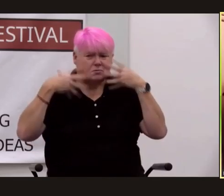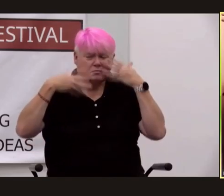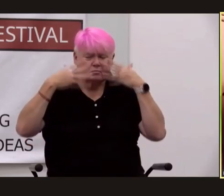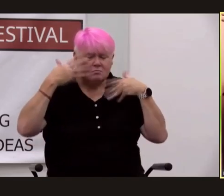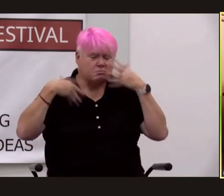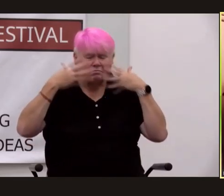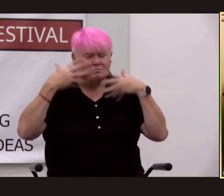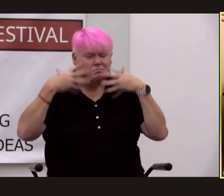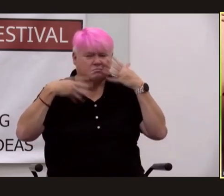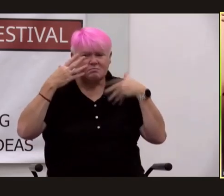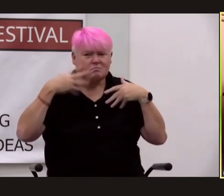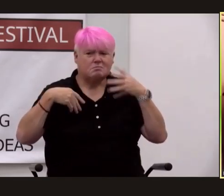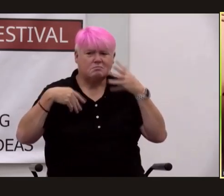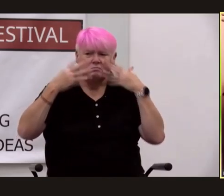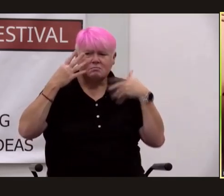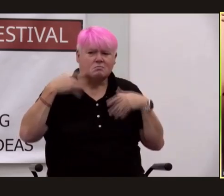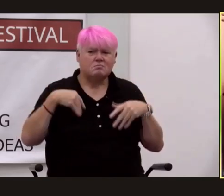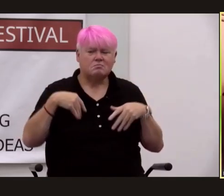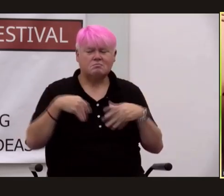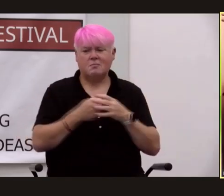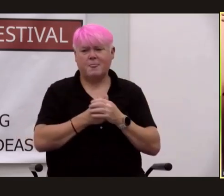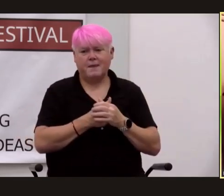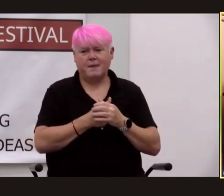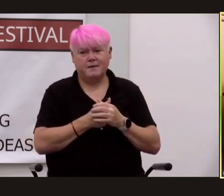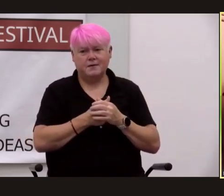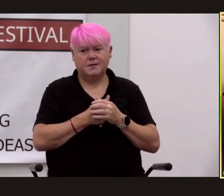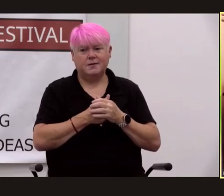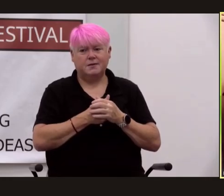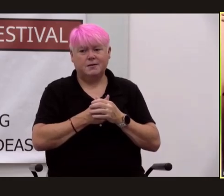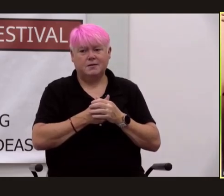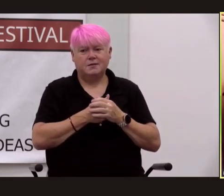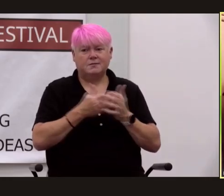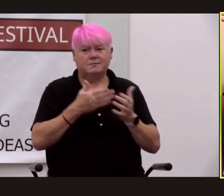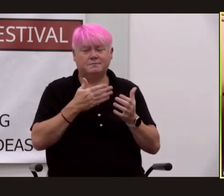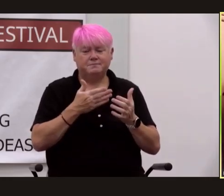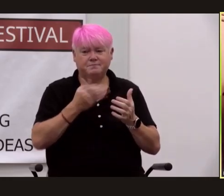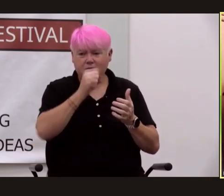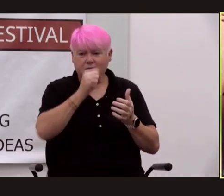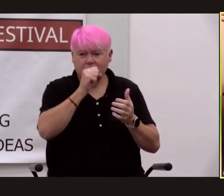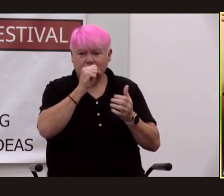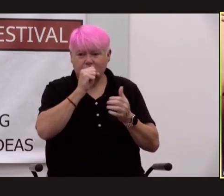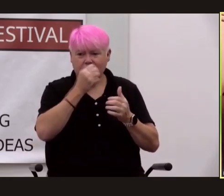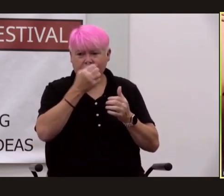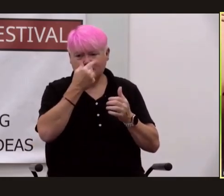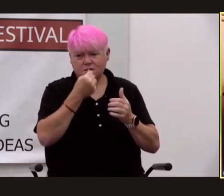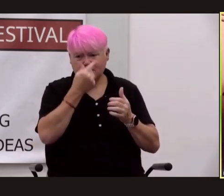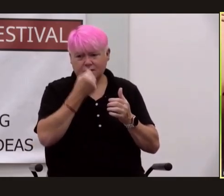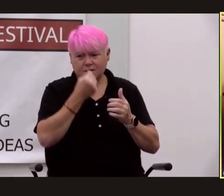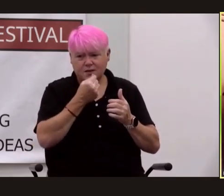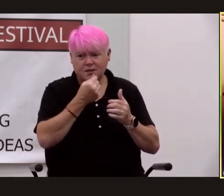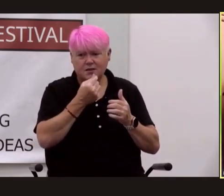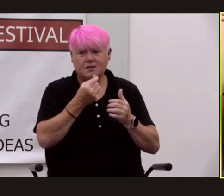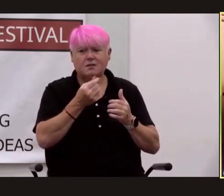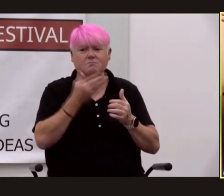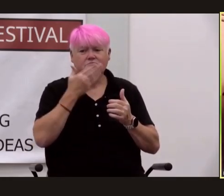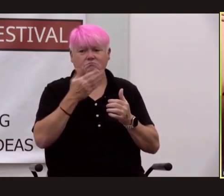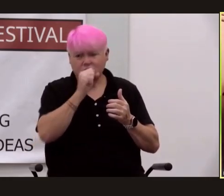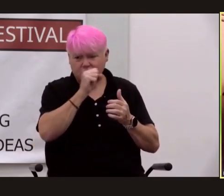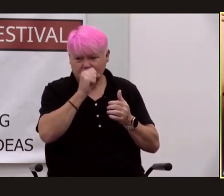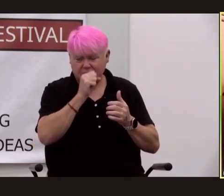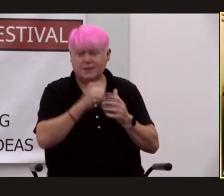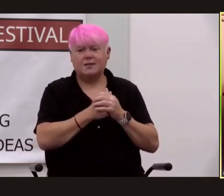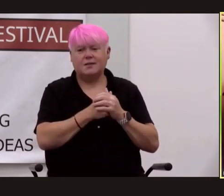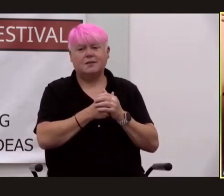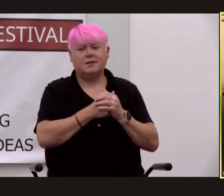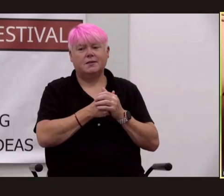he rarely paid much heed to his chronic cough but the combination of sniffling and hacking was ghastly